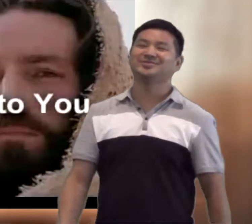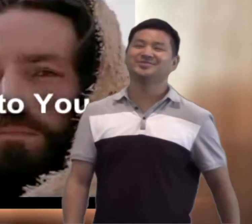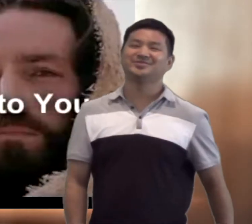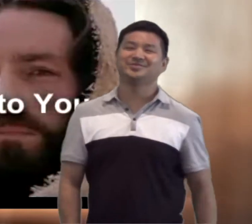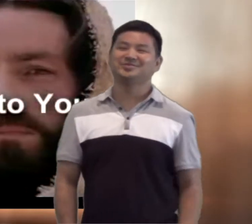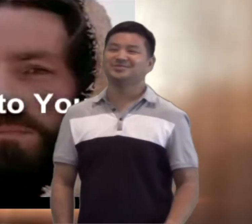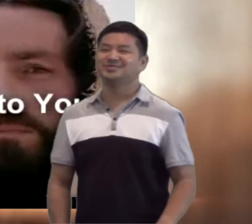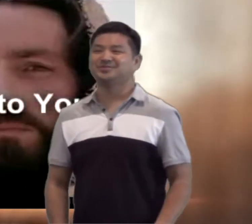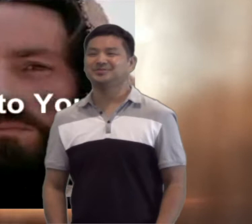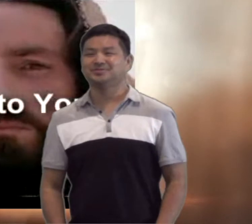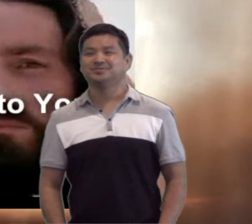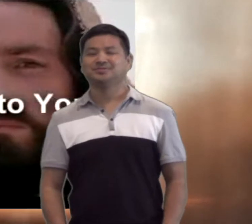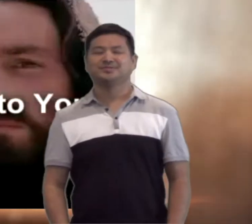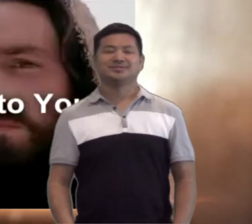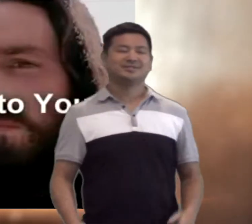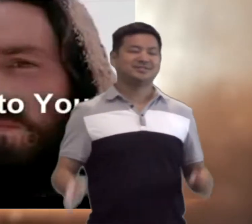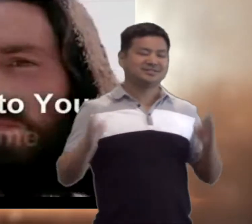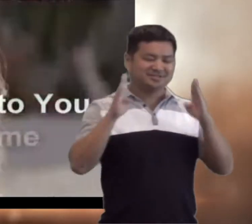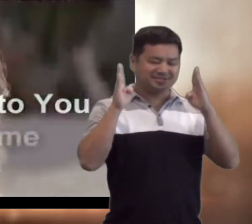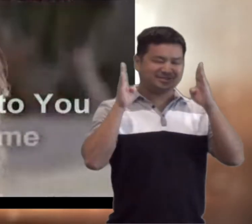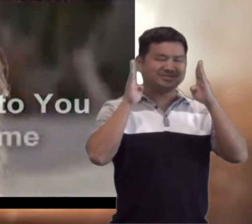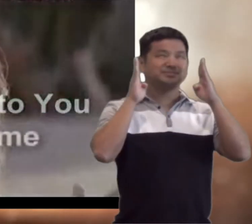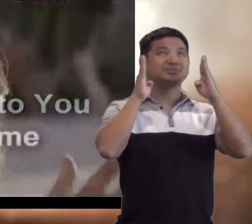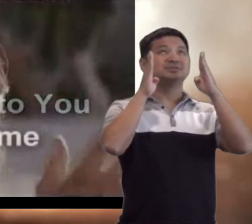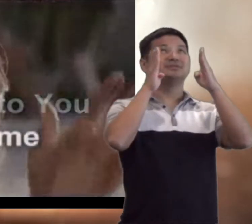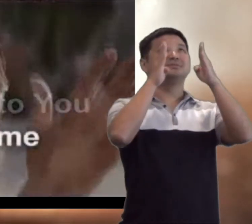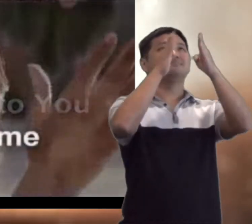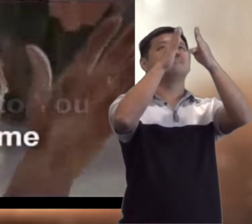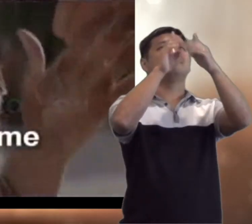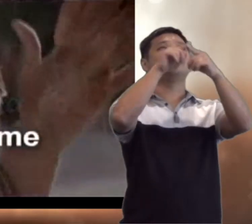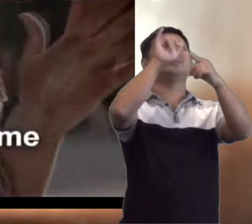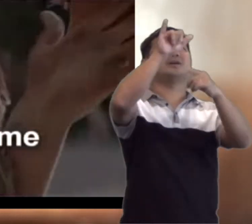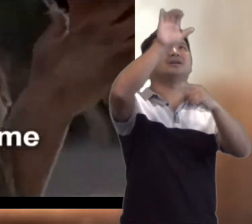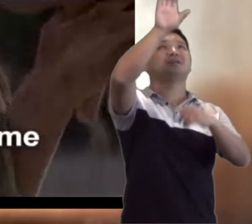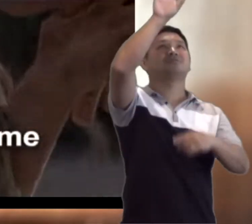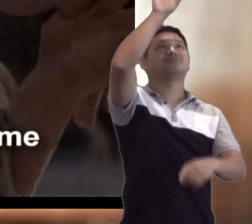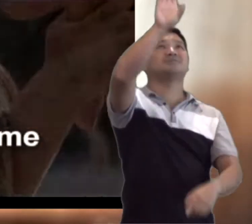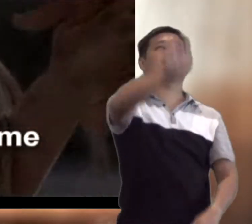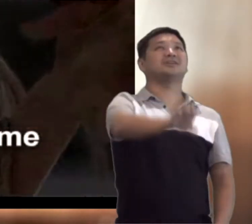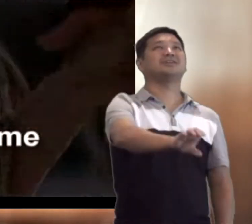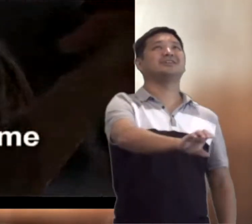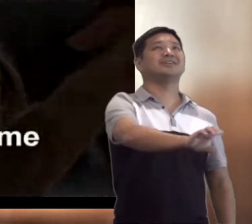to you. Oh, lead me.